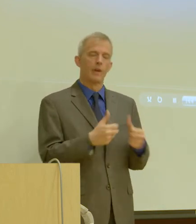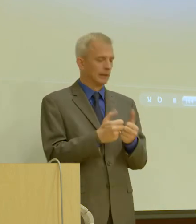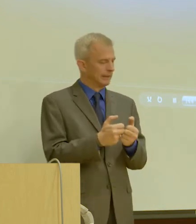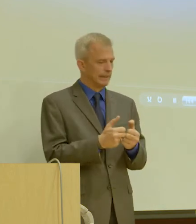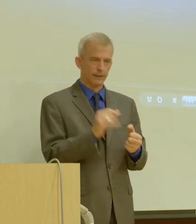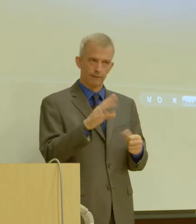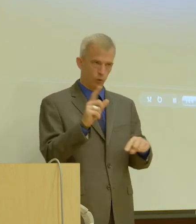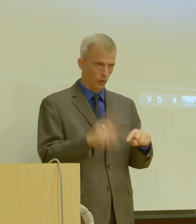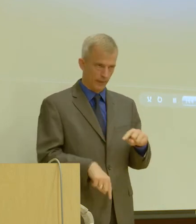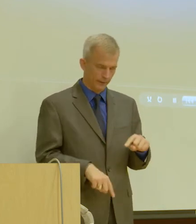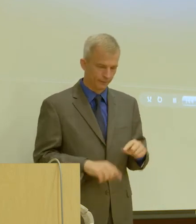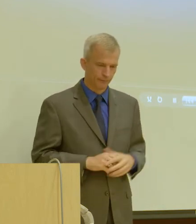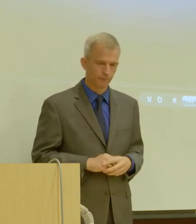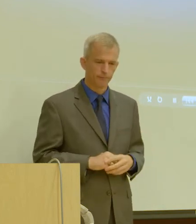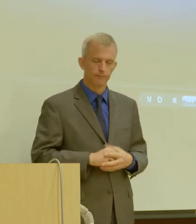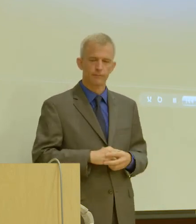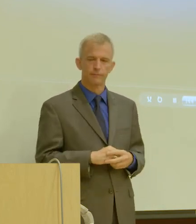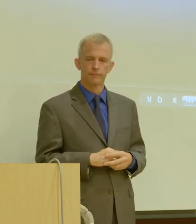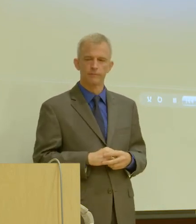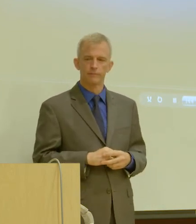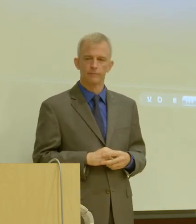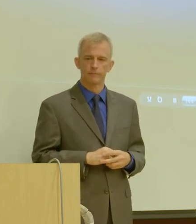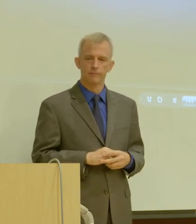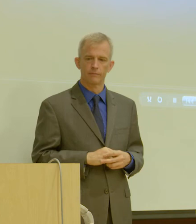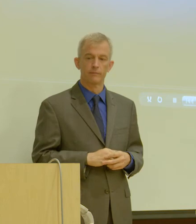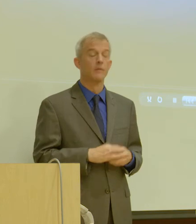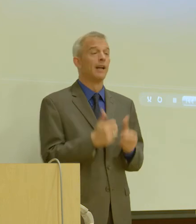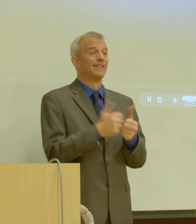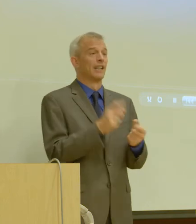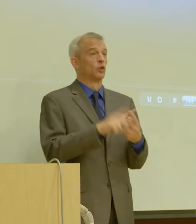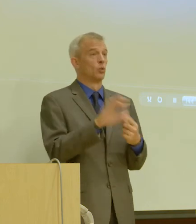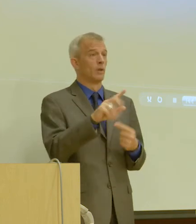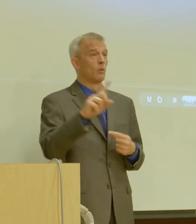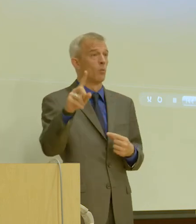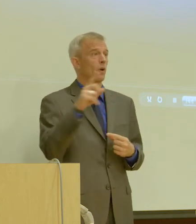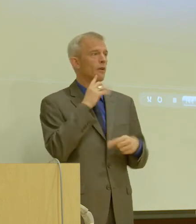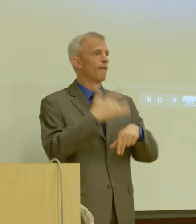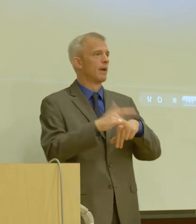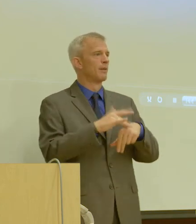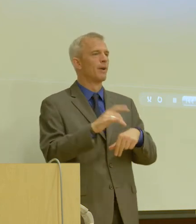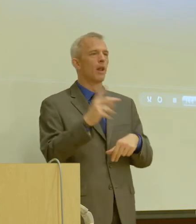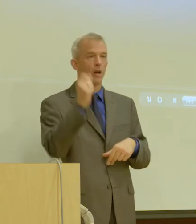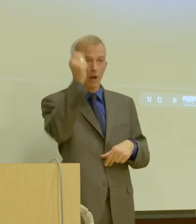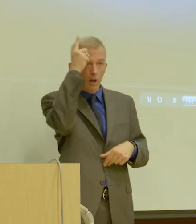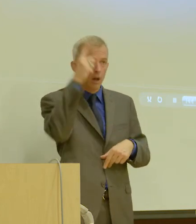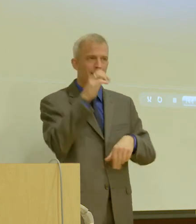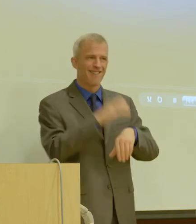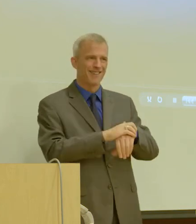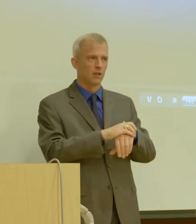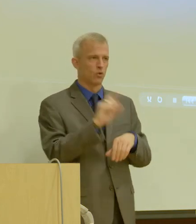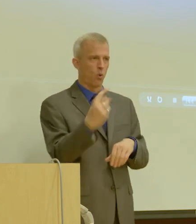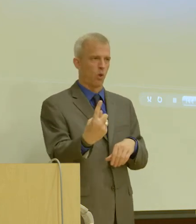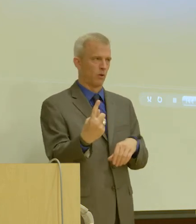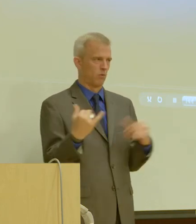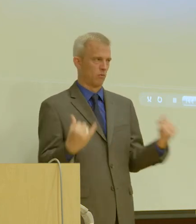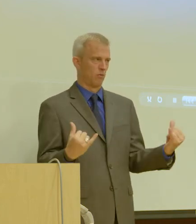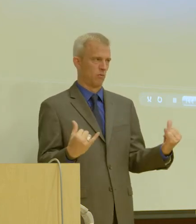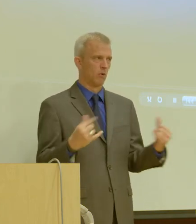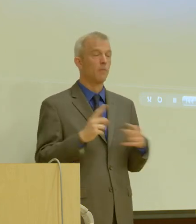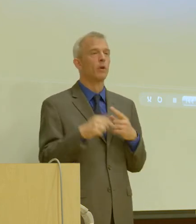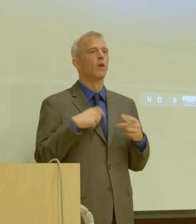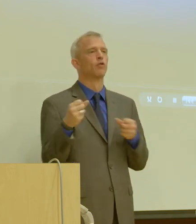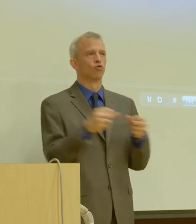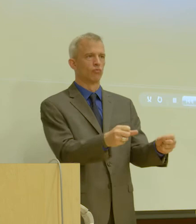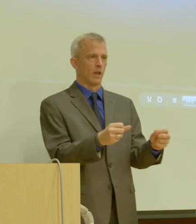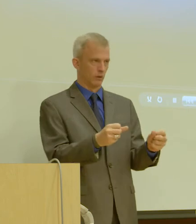Currently, texting text to 911 is available in English only. But there are strategies under